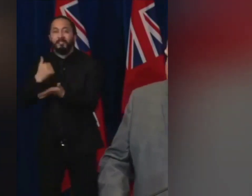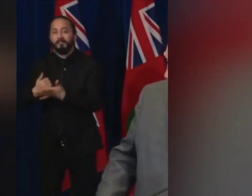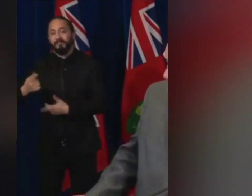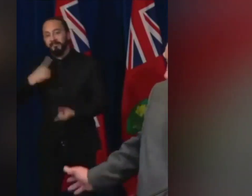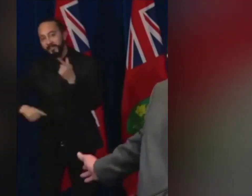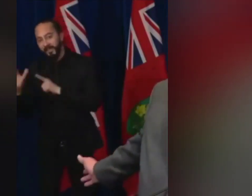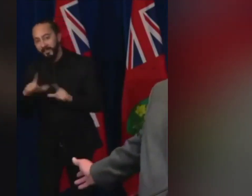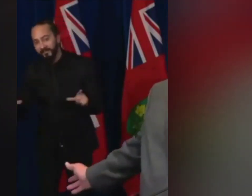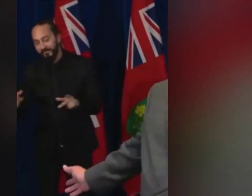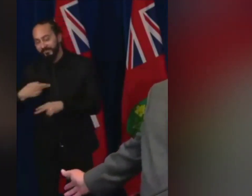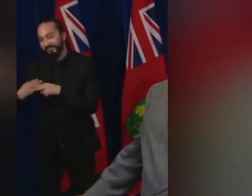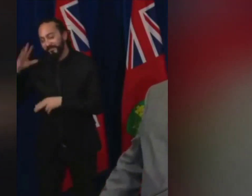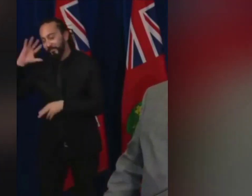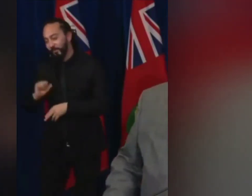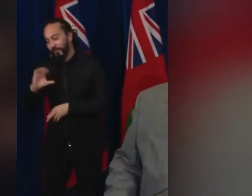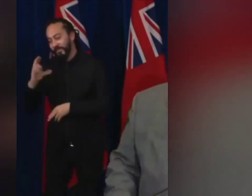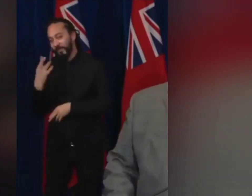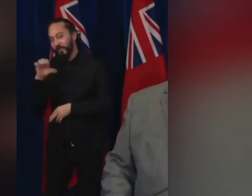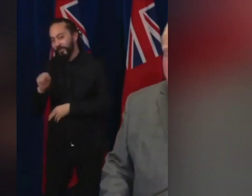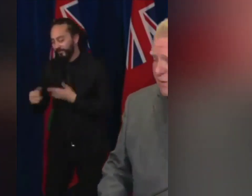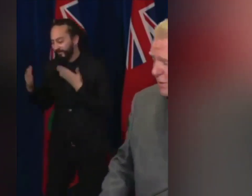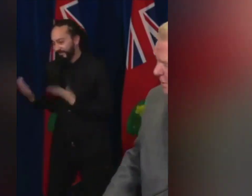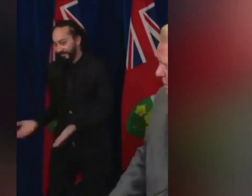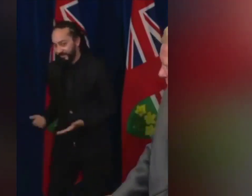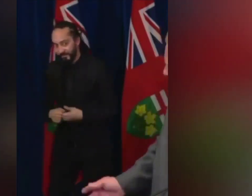luck Used to ride the bike up to the store, I need a rover truck